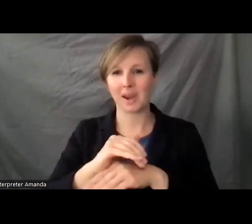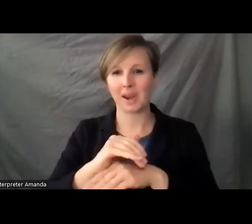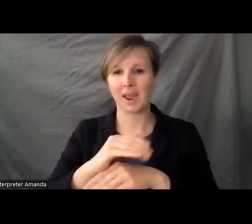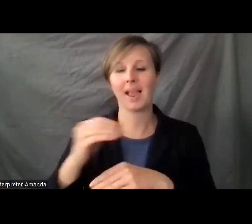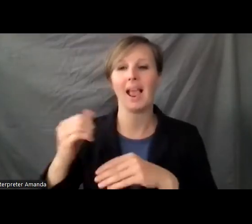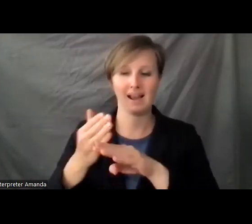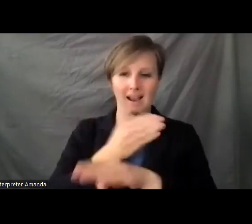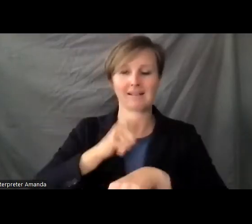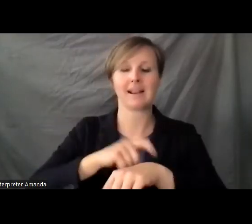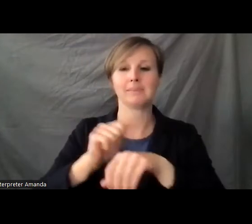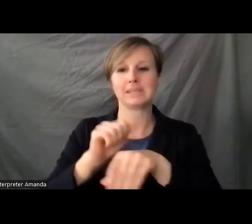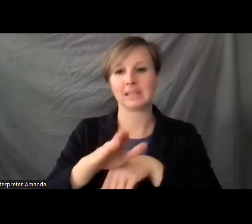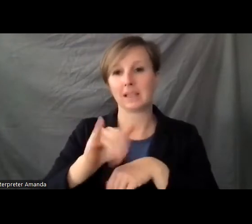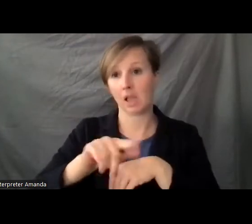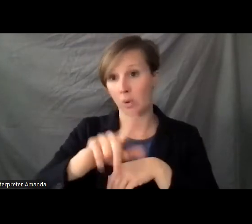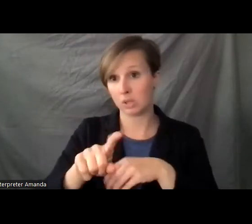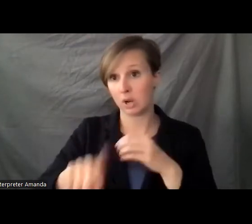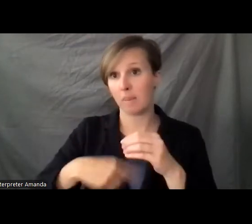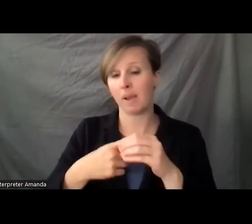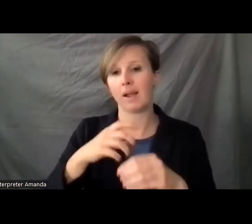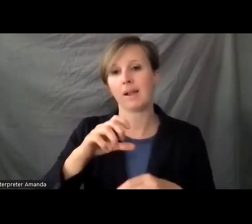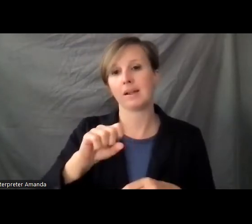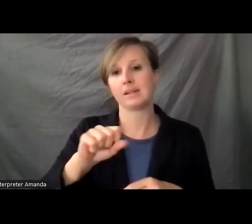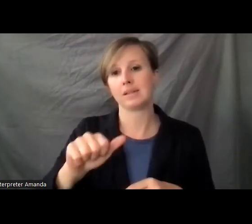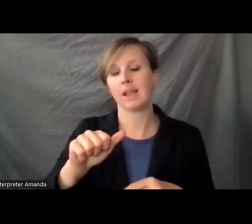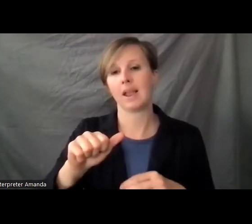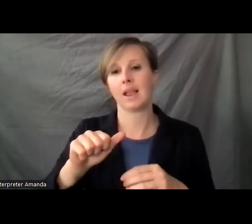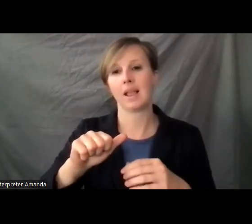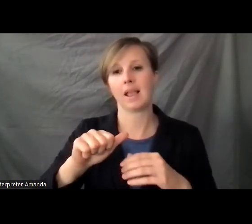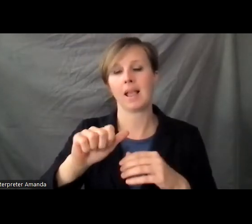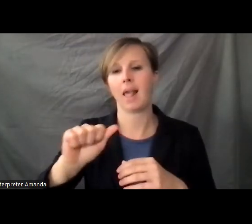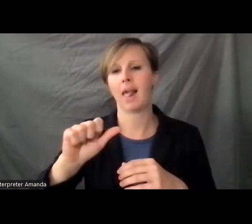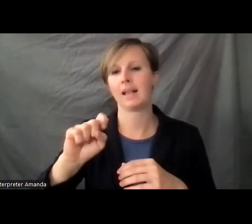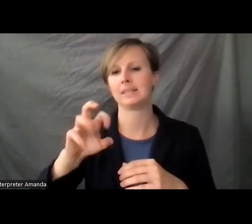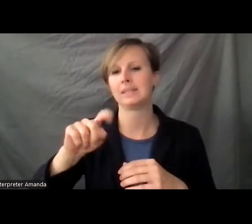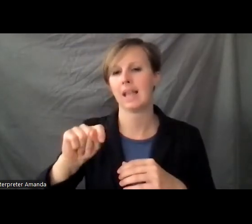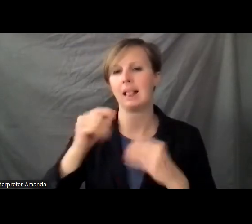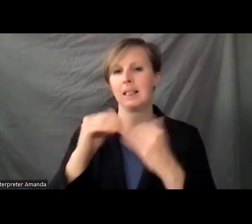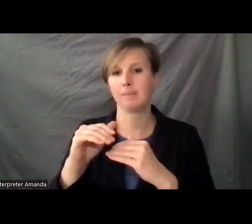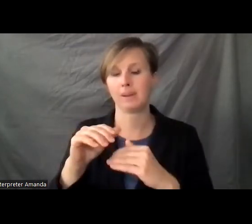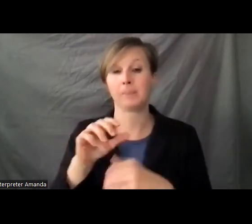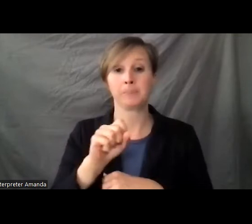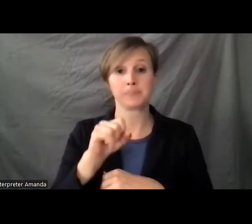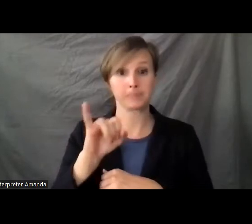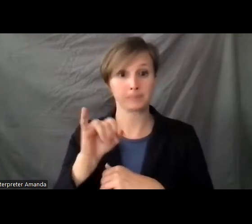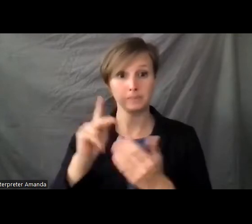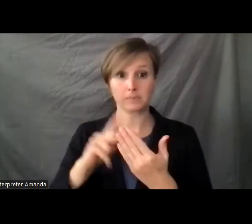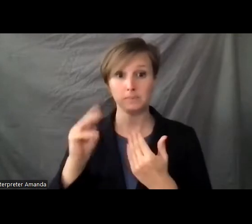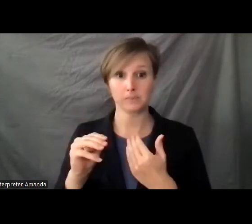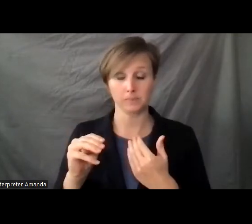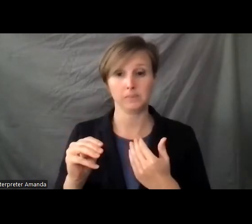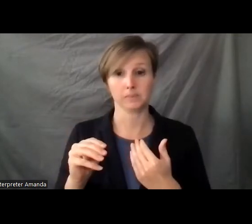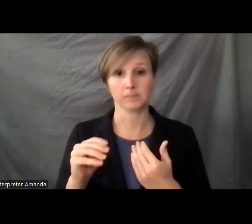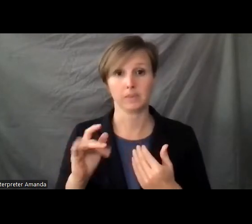questions about, and this is about Social Security asset limits. So the Social Security Income, or SSI, program that